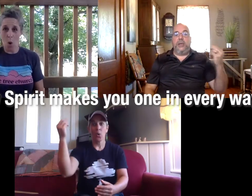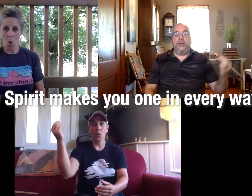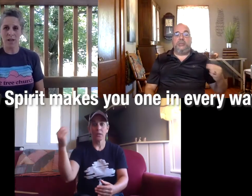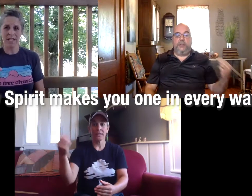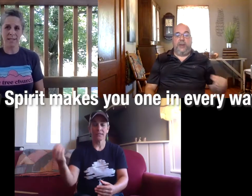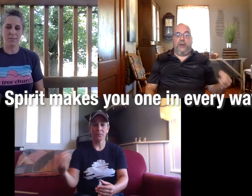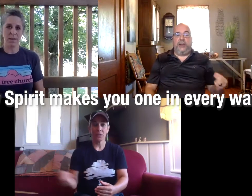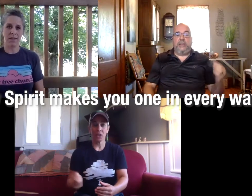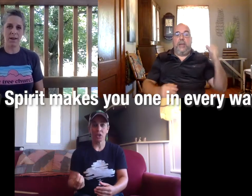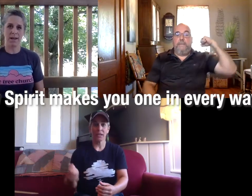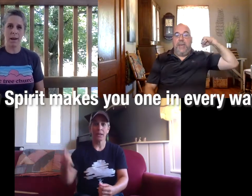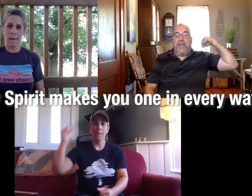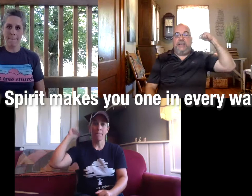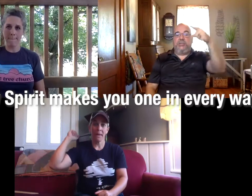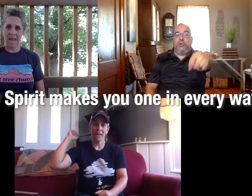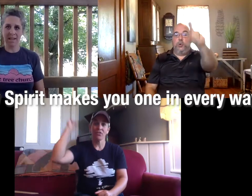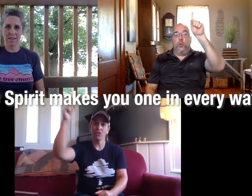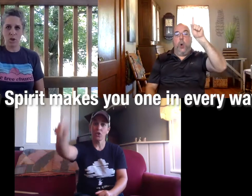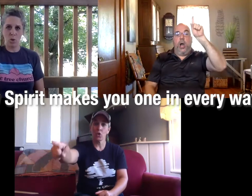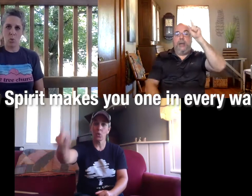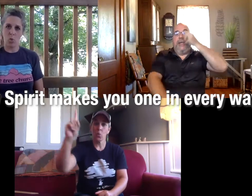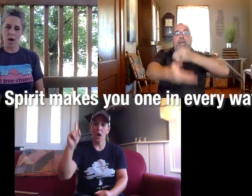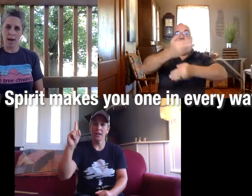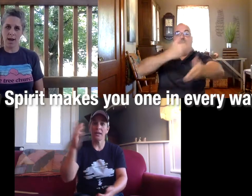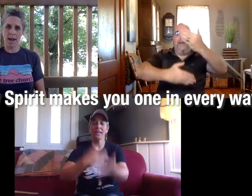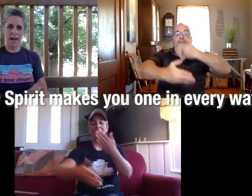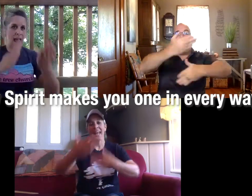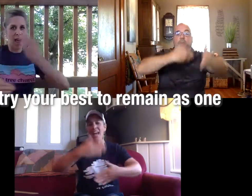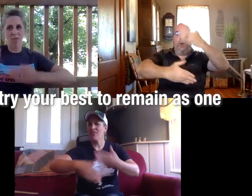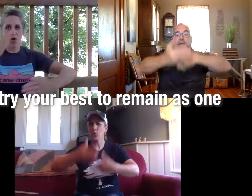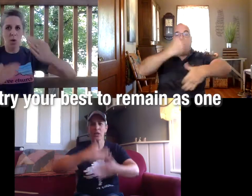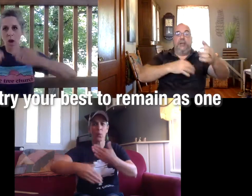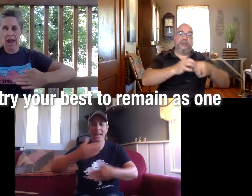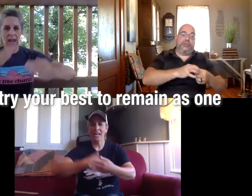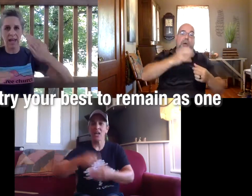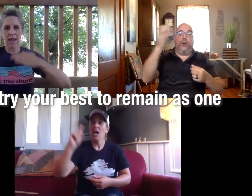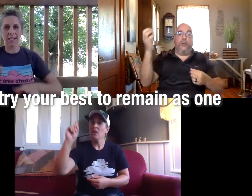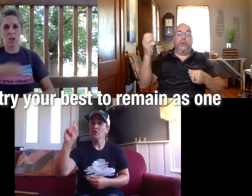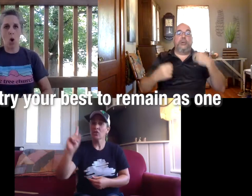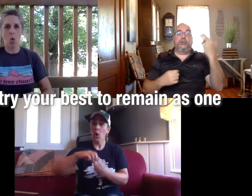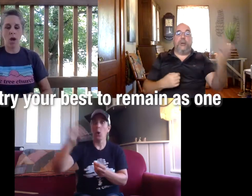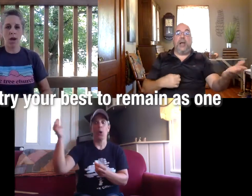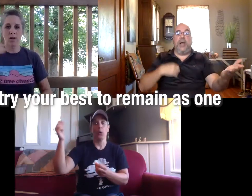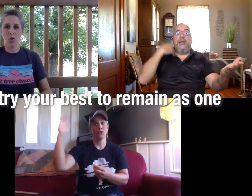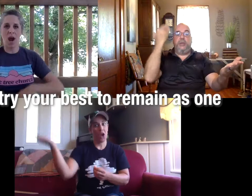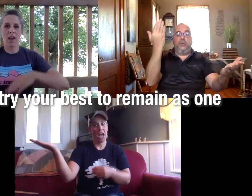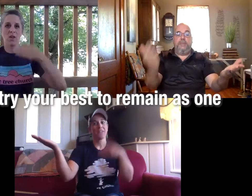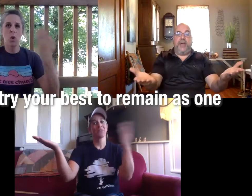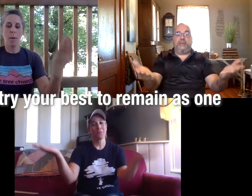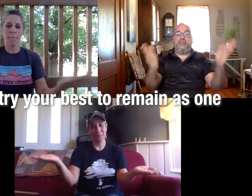holy spirit makes you one in every way so try